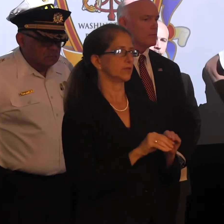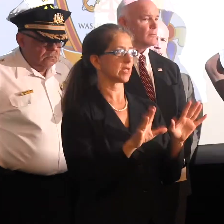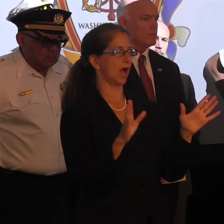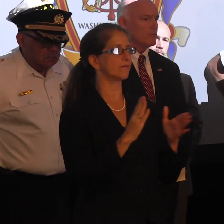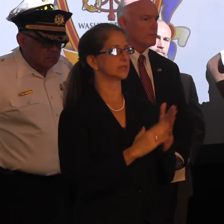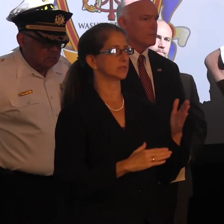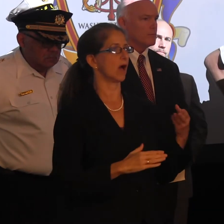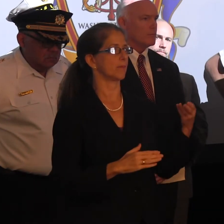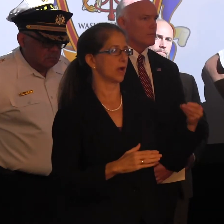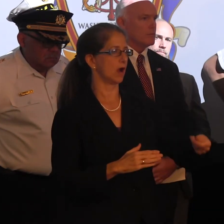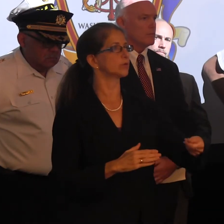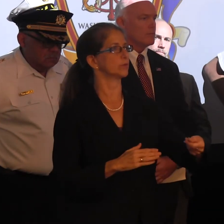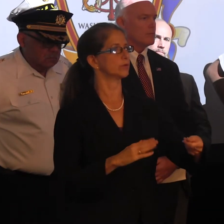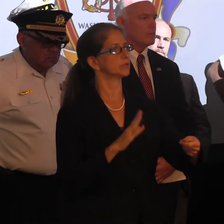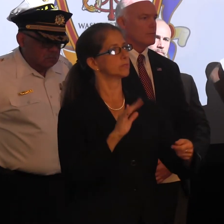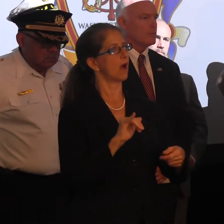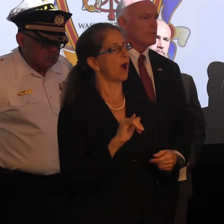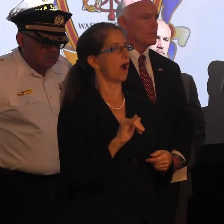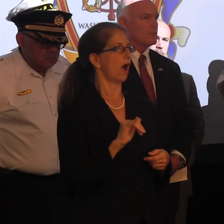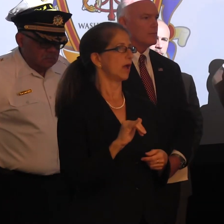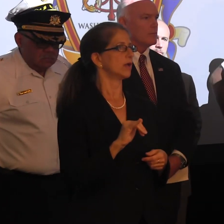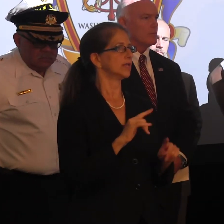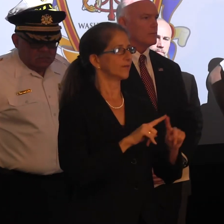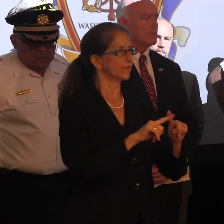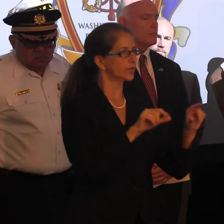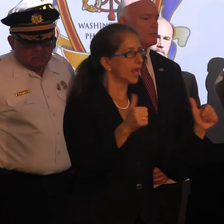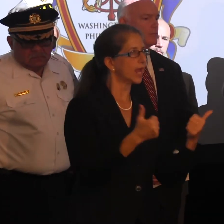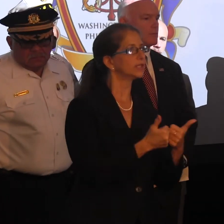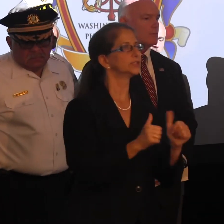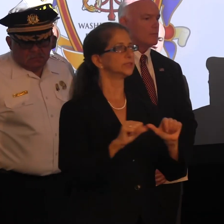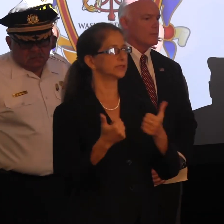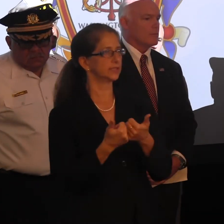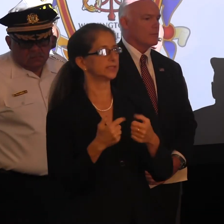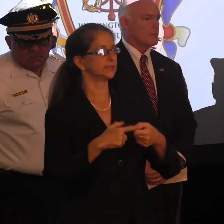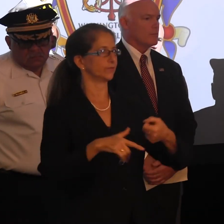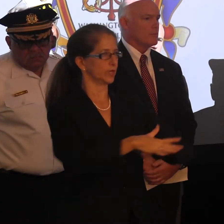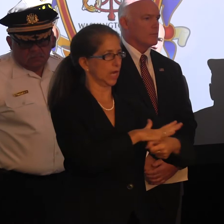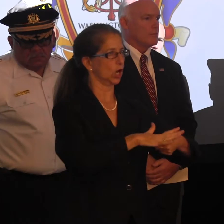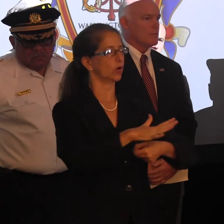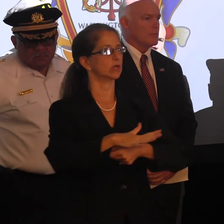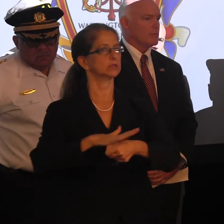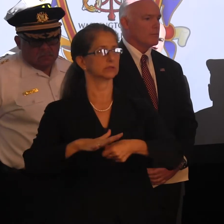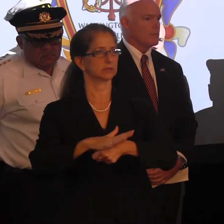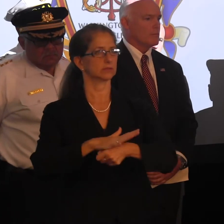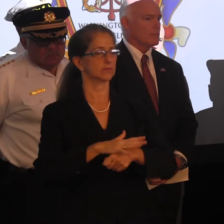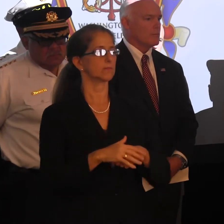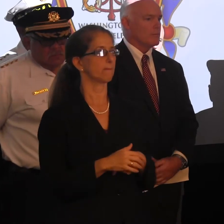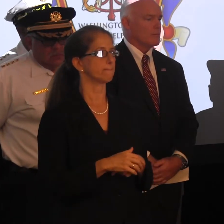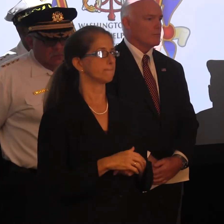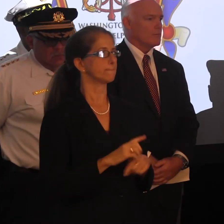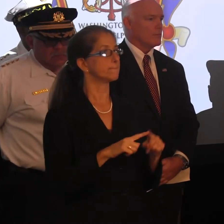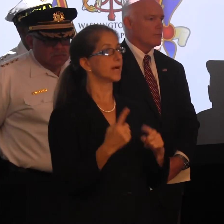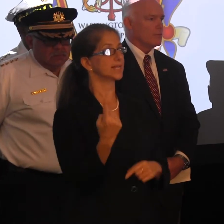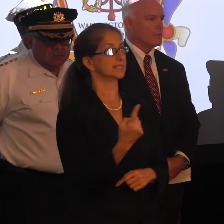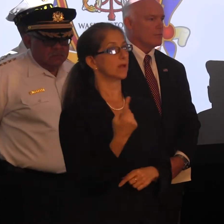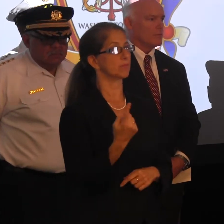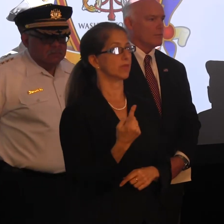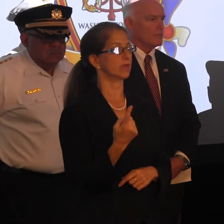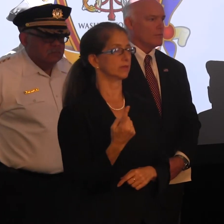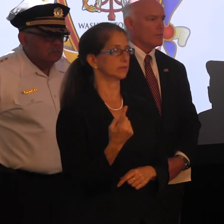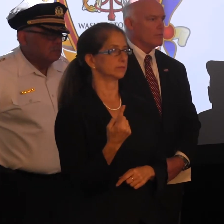contributions by a number of agencies and a number of jurisdictions. But it is something that